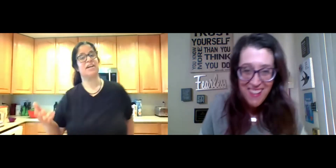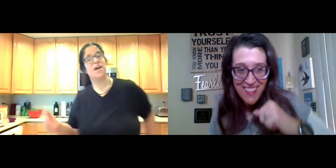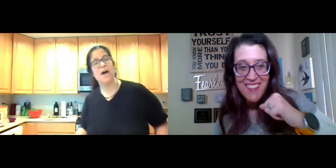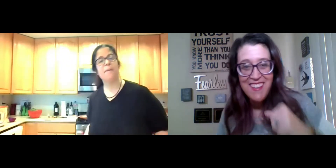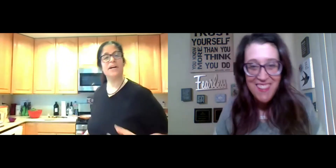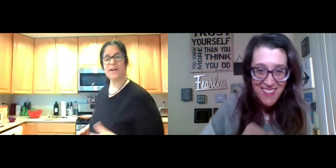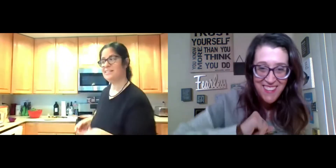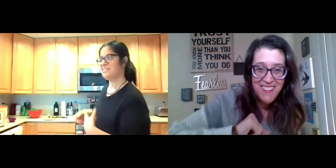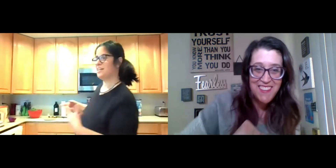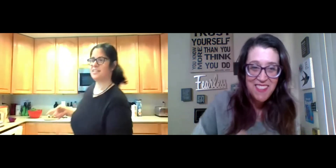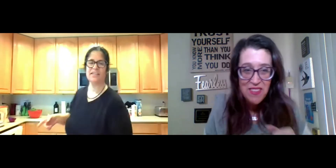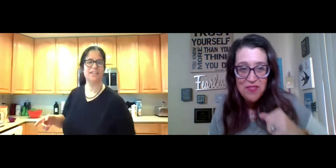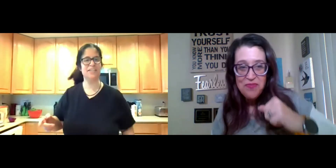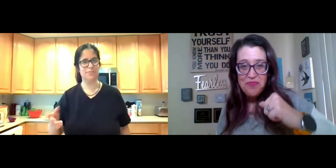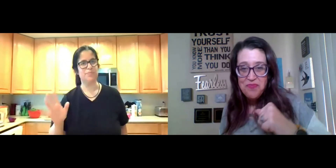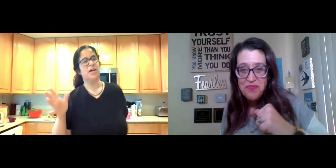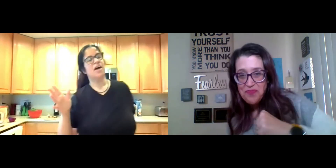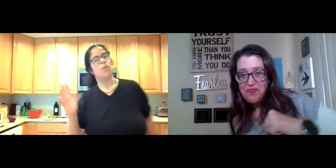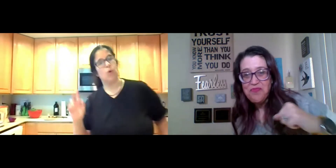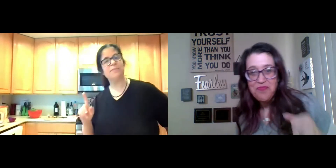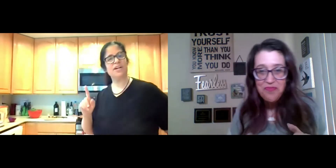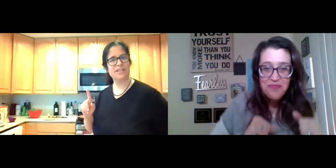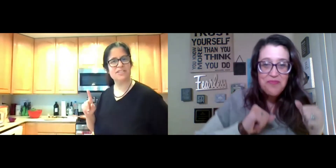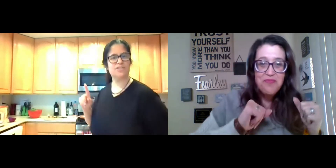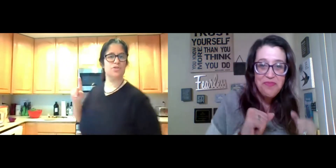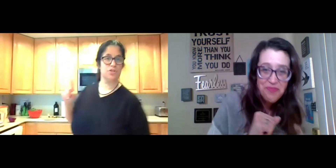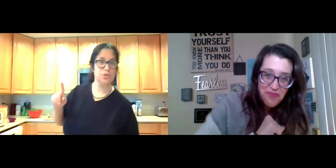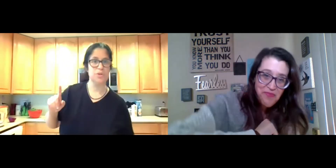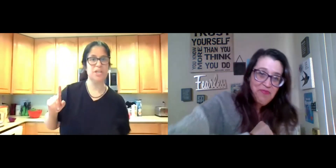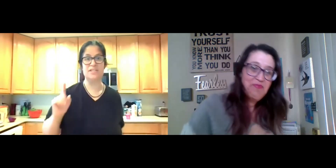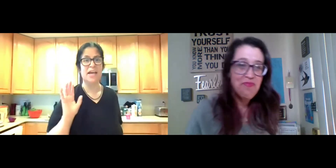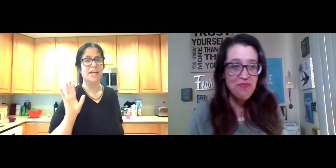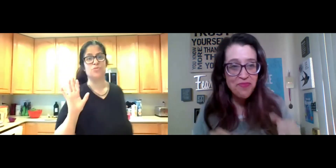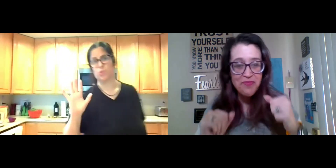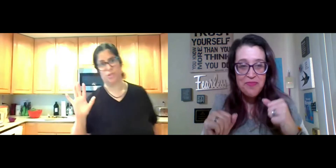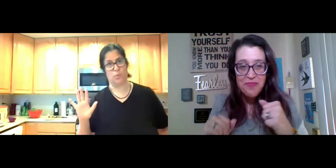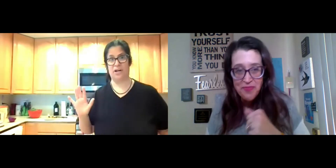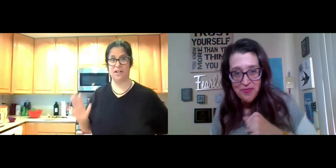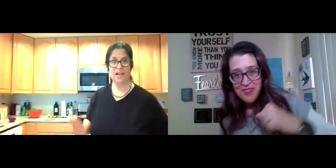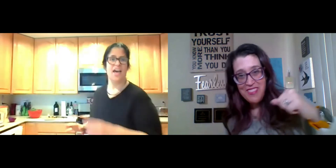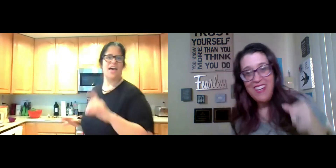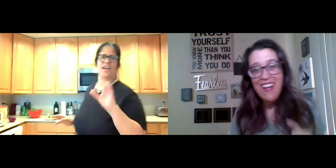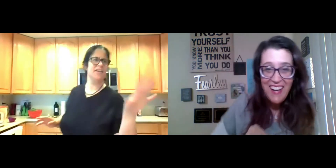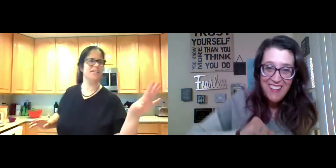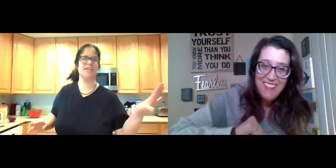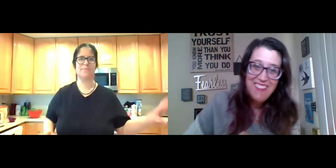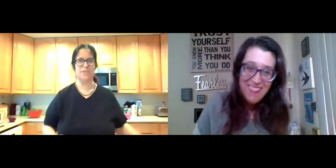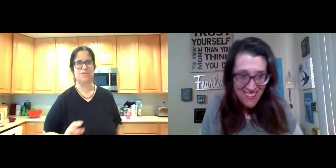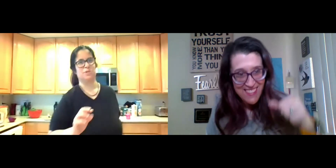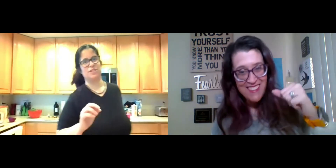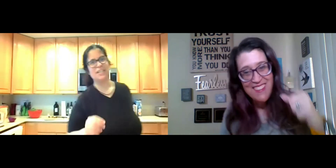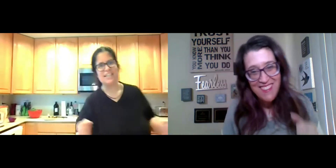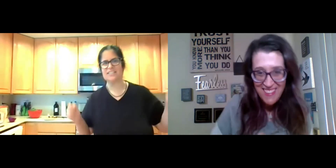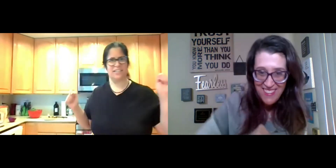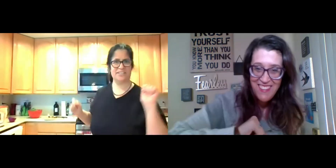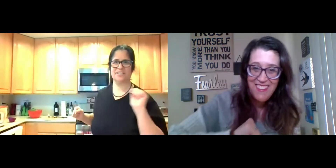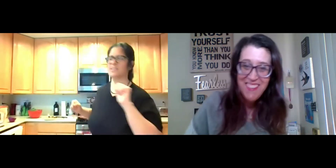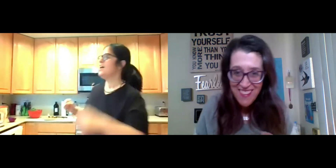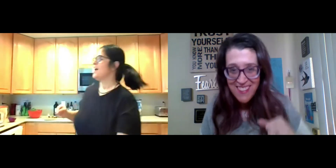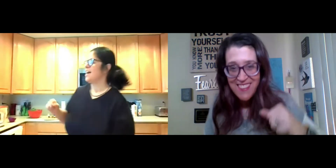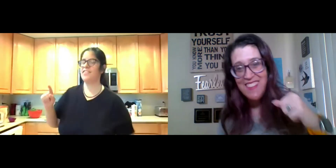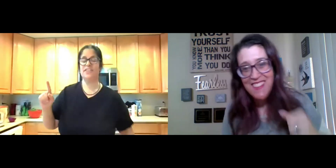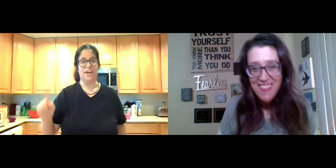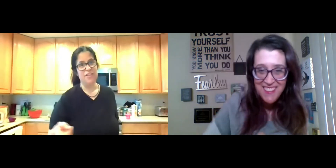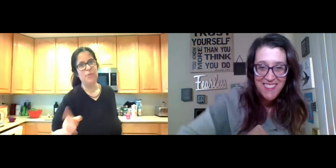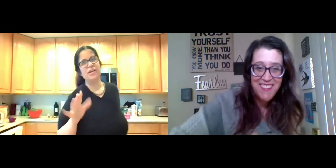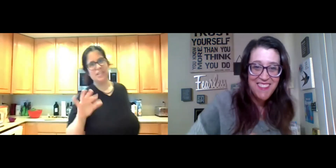kids like my grandson, he, one of my grandsons is two can dance really well. He's like, he's dancing.